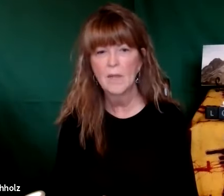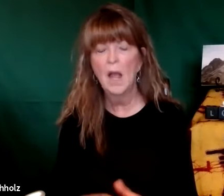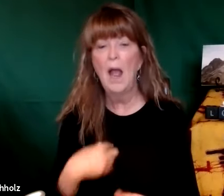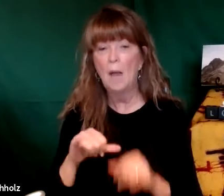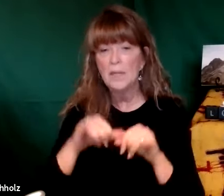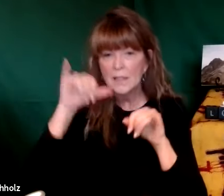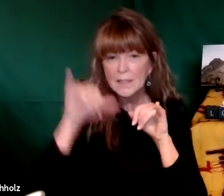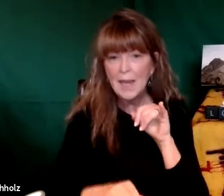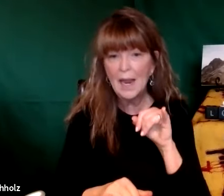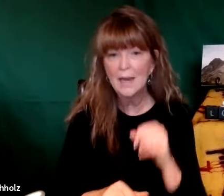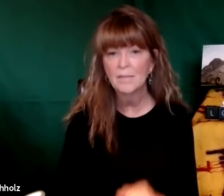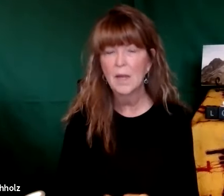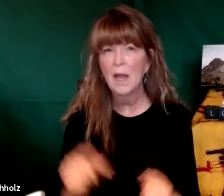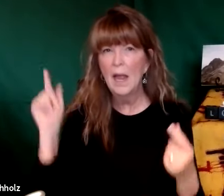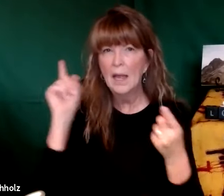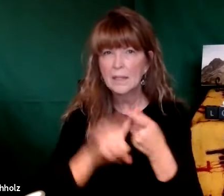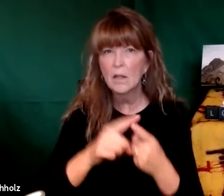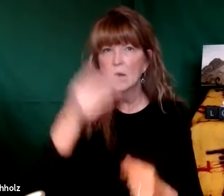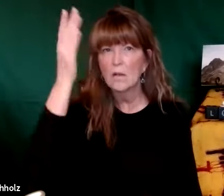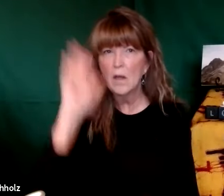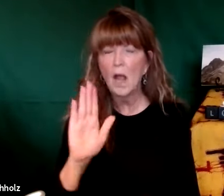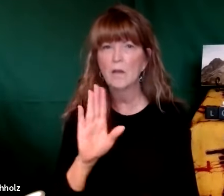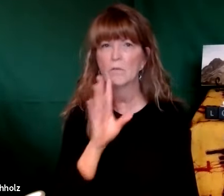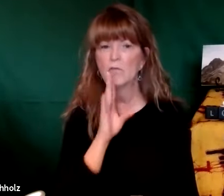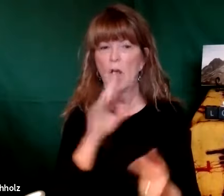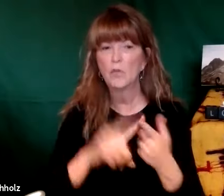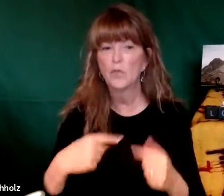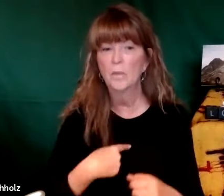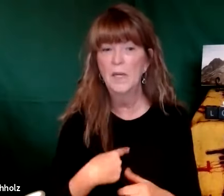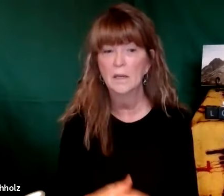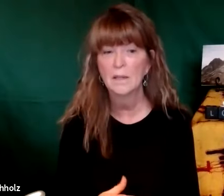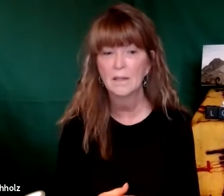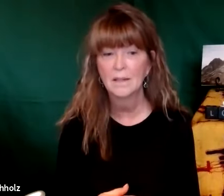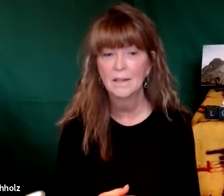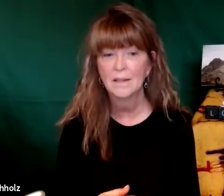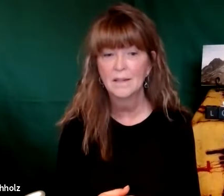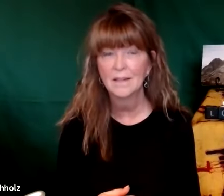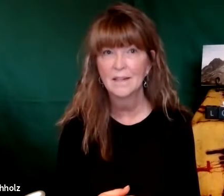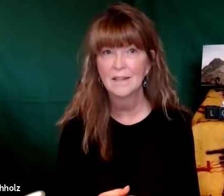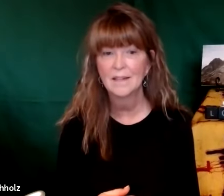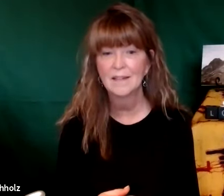and where Moses had been hidden and he said I will stay until God speaks to me